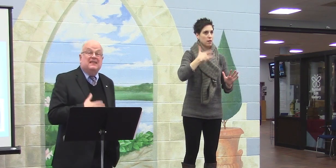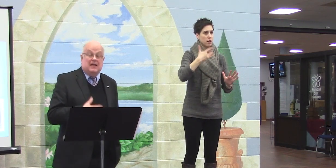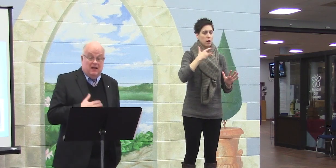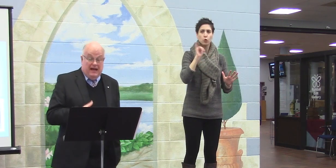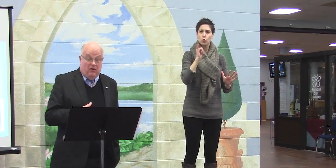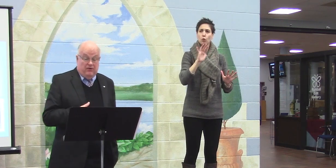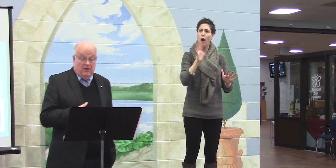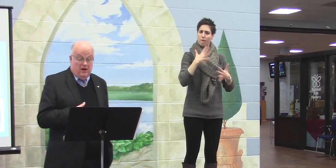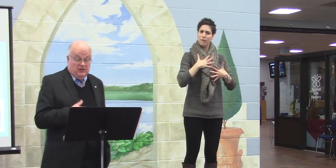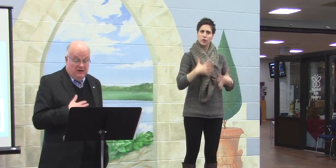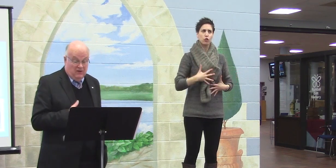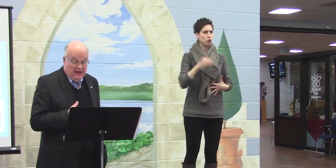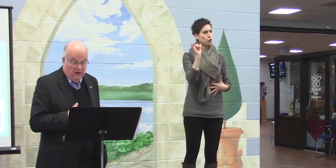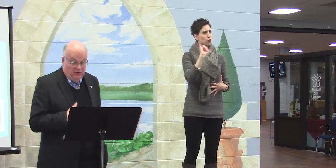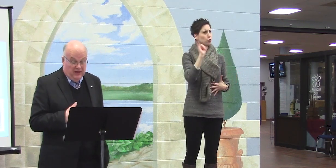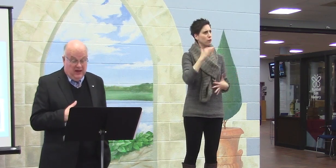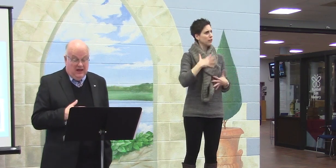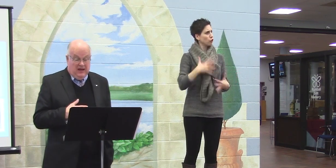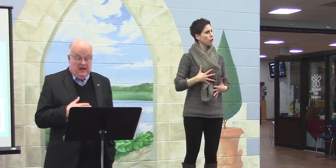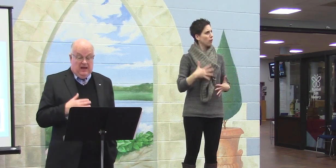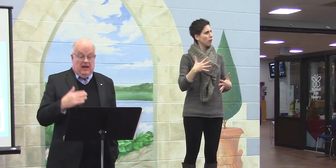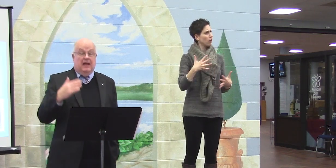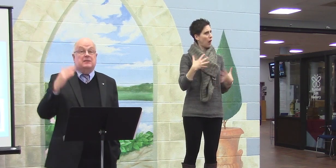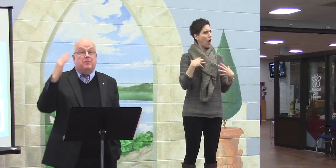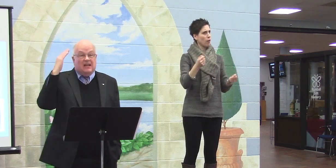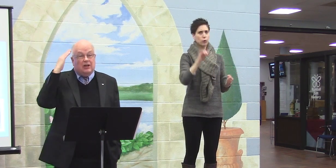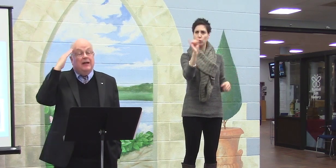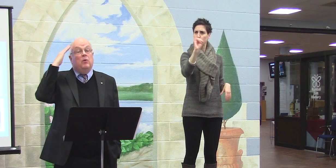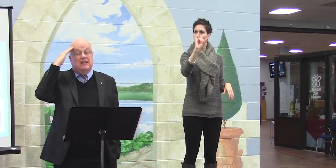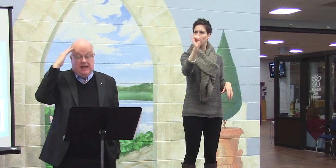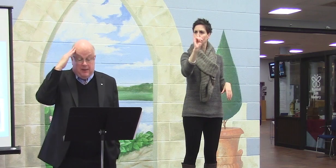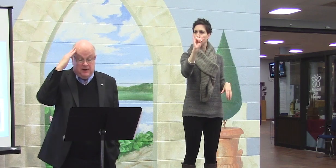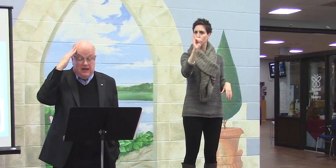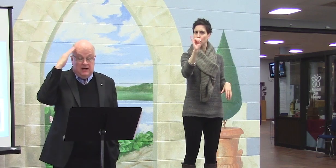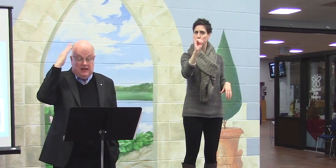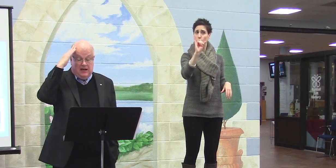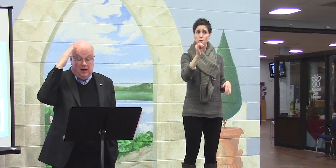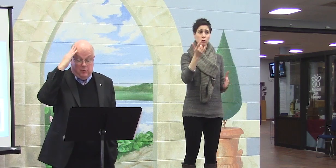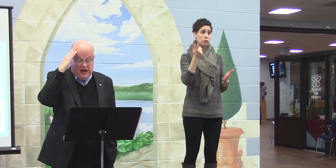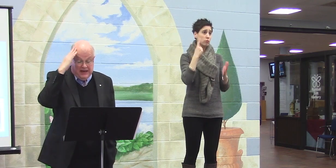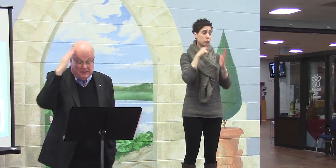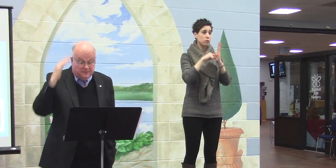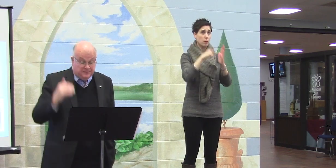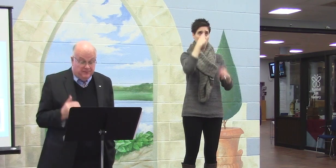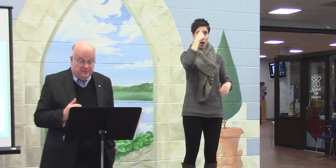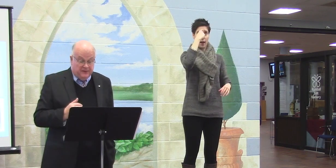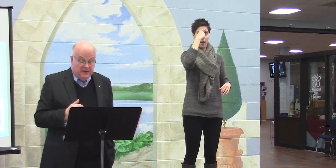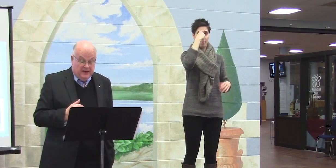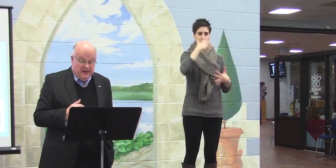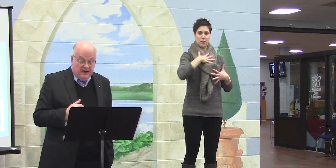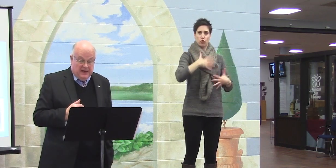about our physical health, our general health, especially what is happening in our brain.